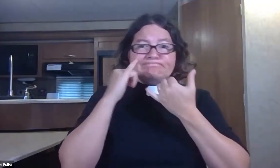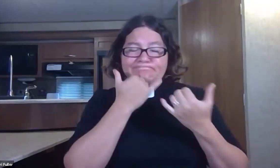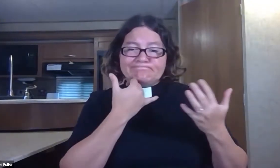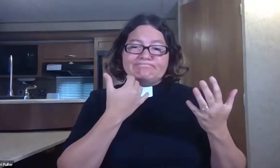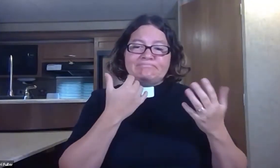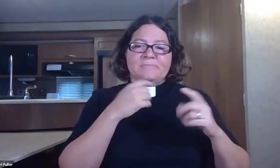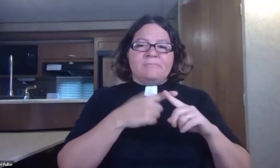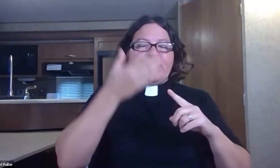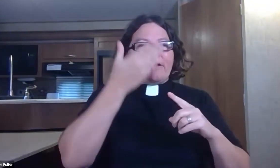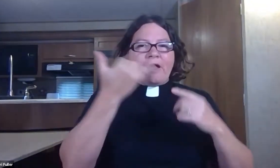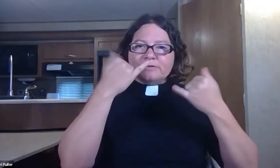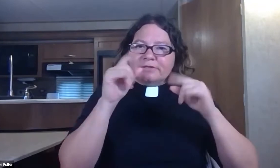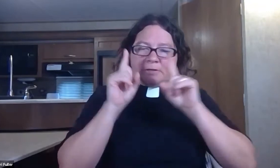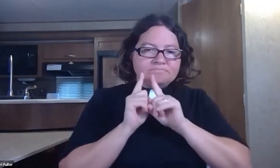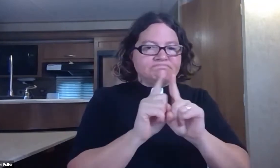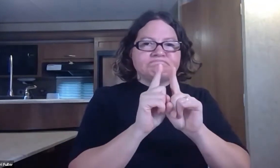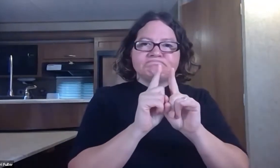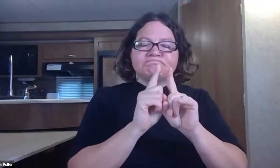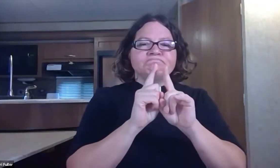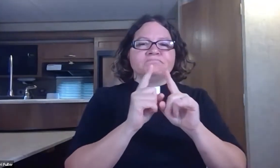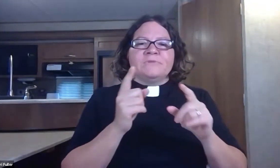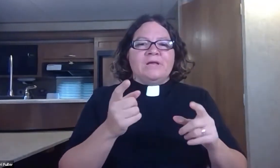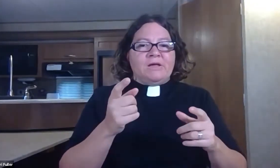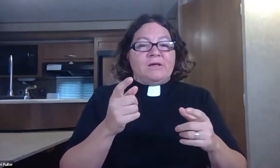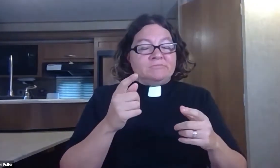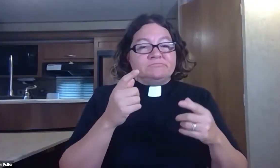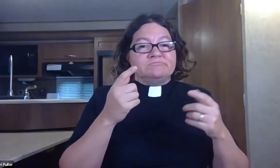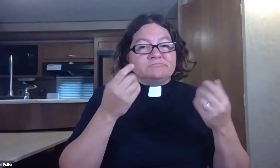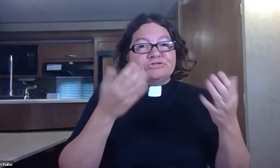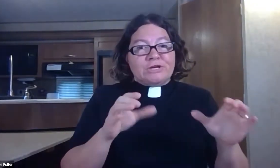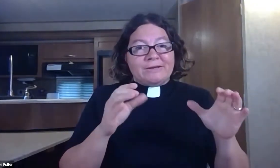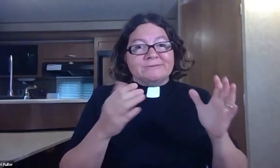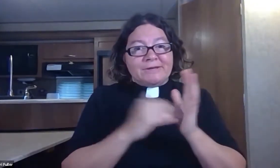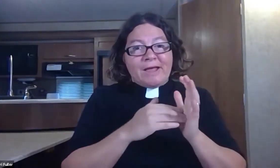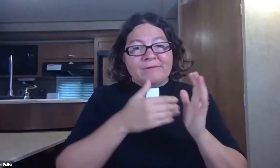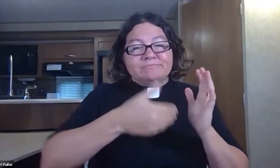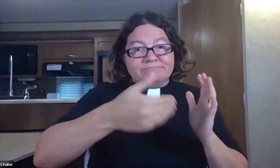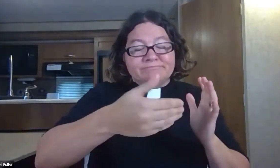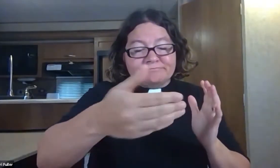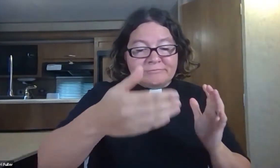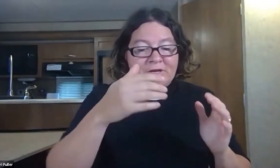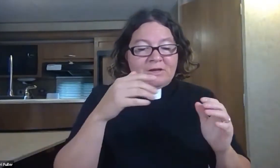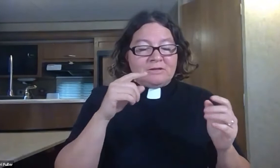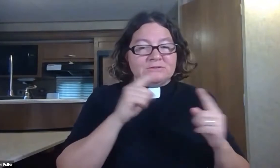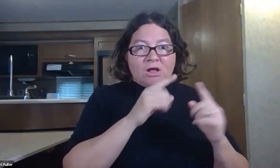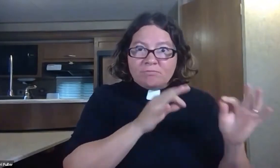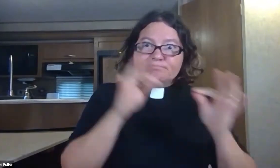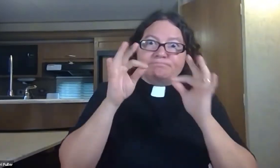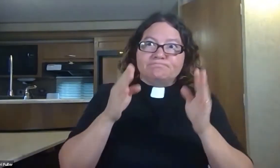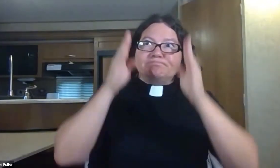And that's a good thing for us because we make mistakes. And even when we do, God is still with us, providing chance after